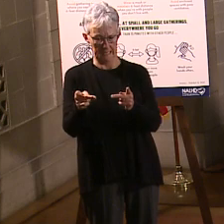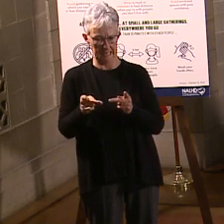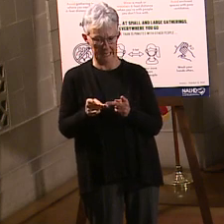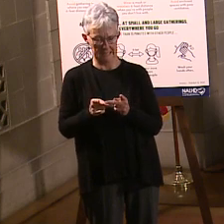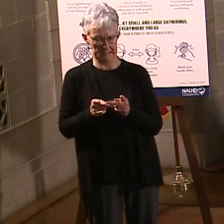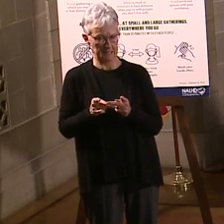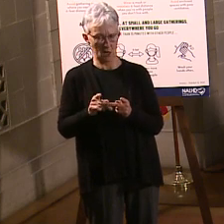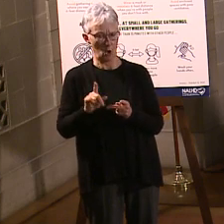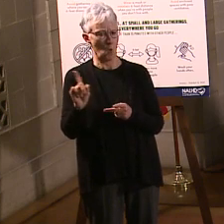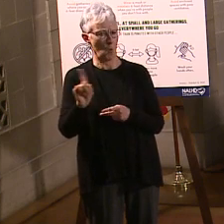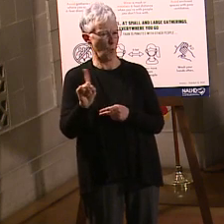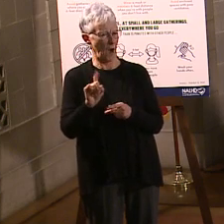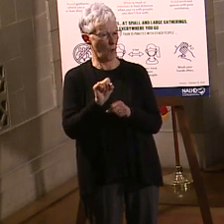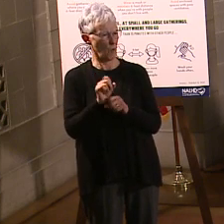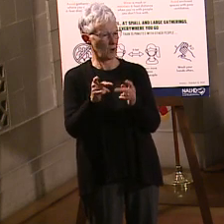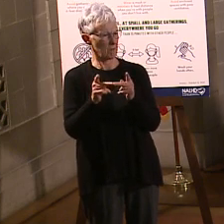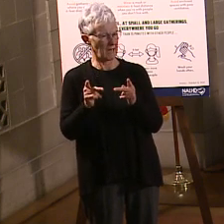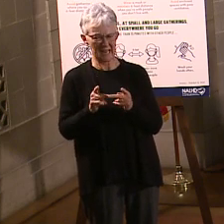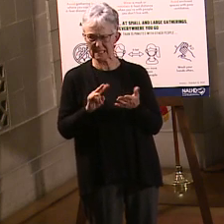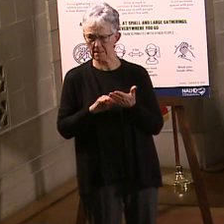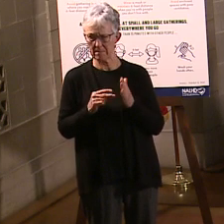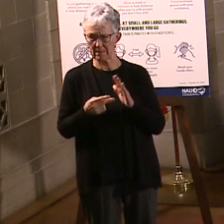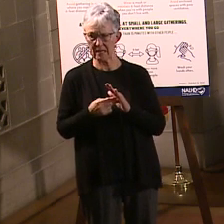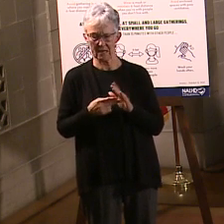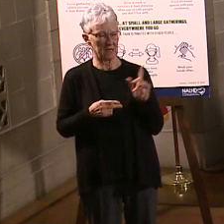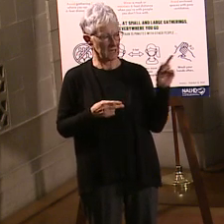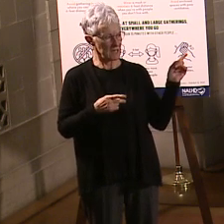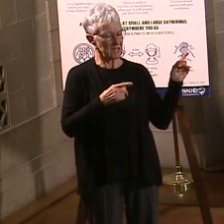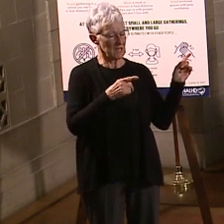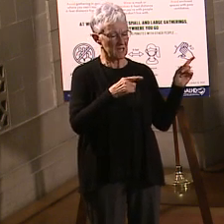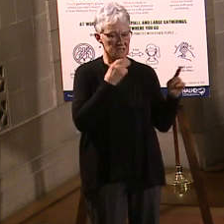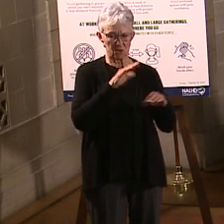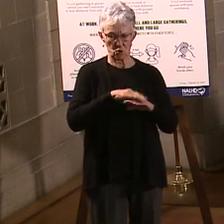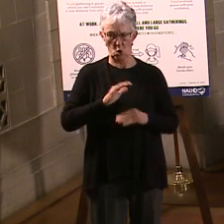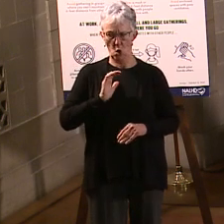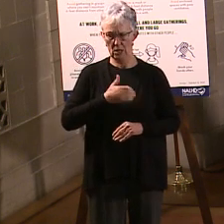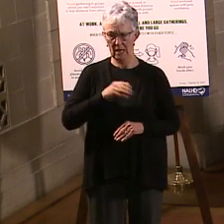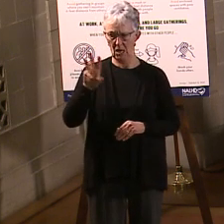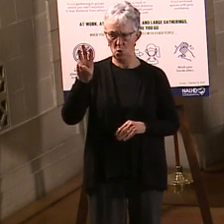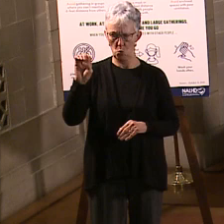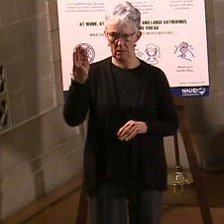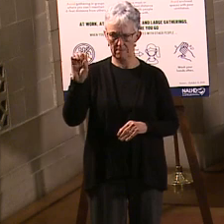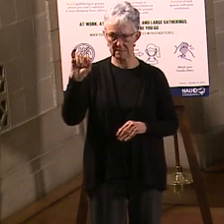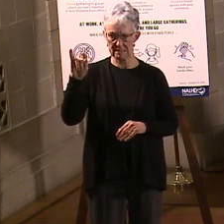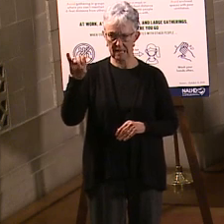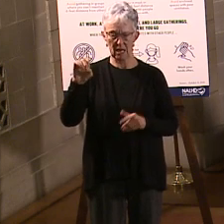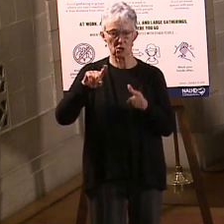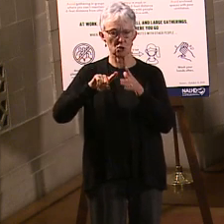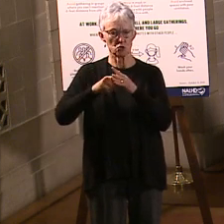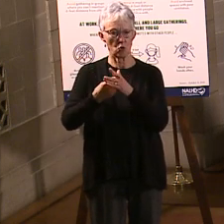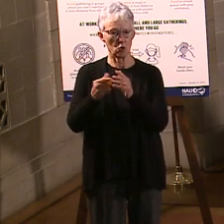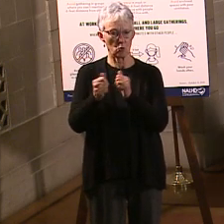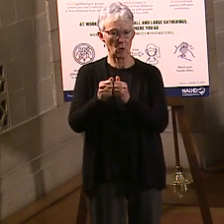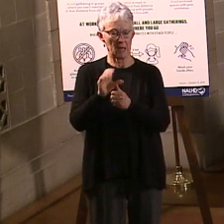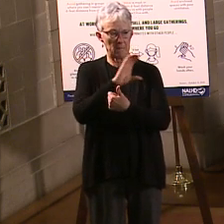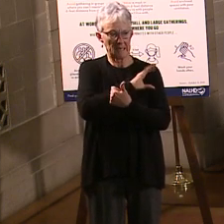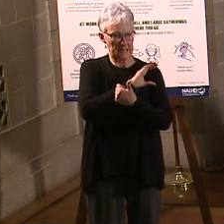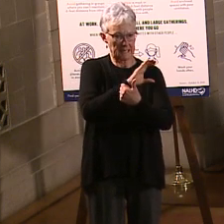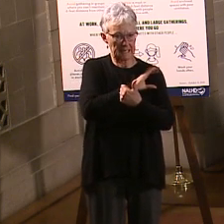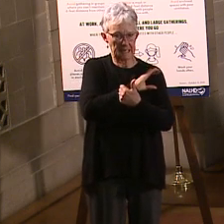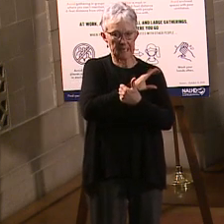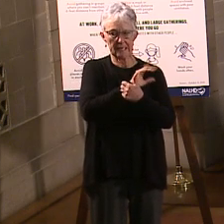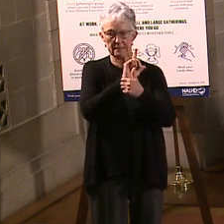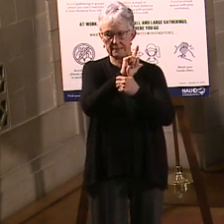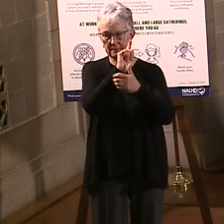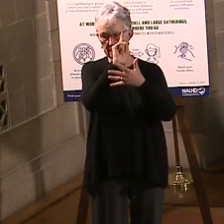That's published on our website. So just go to the vaccine work page, you'll see the different tiers there. It starts with law enforcement and works its way down. I don't happen to have